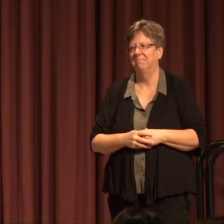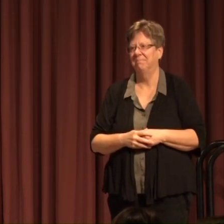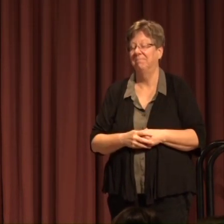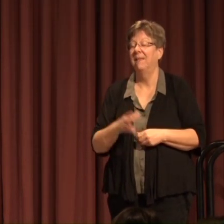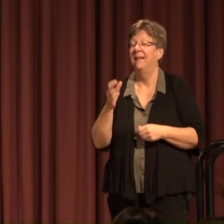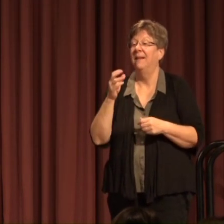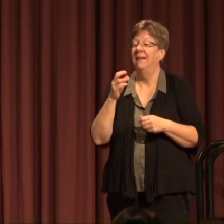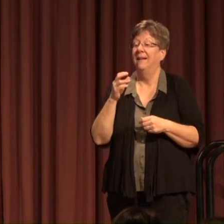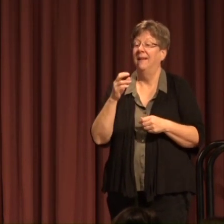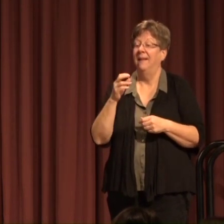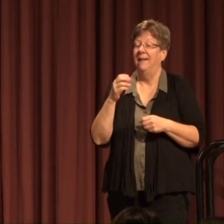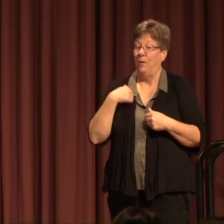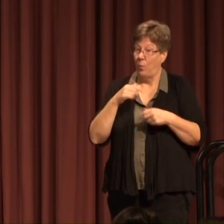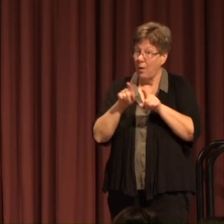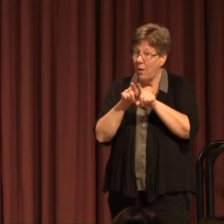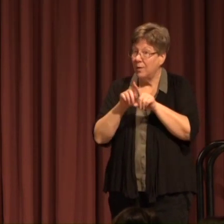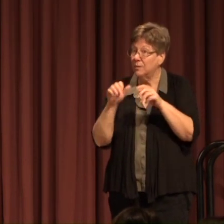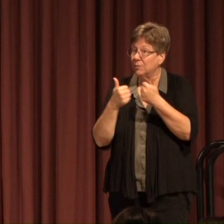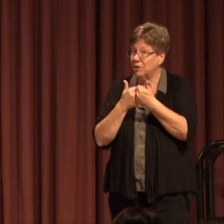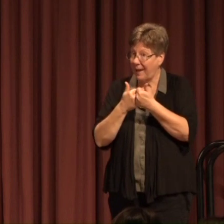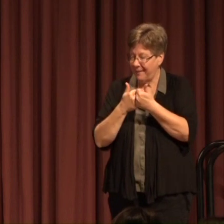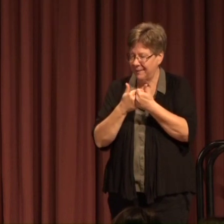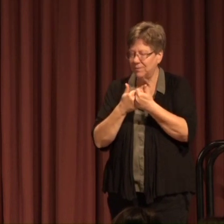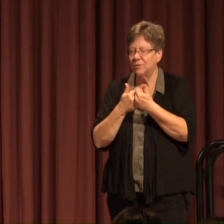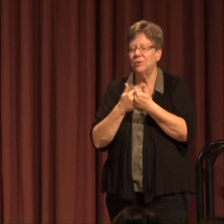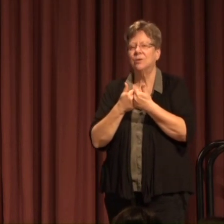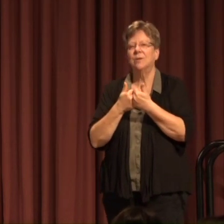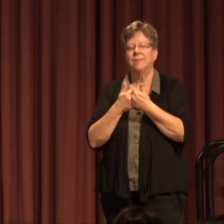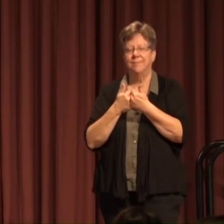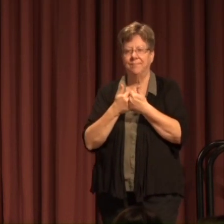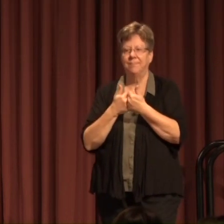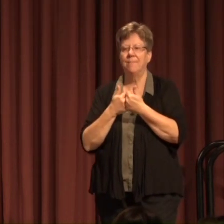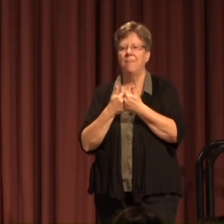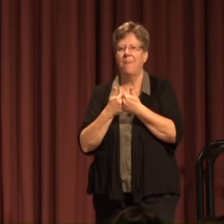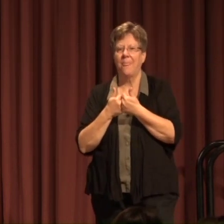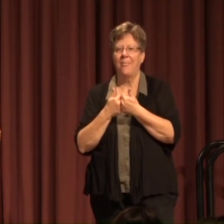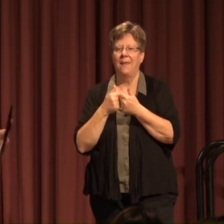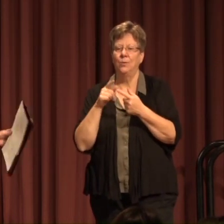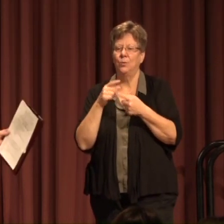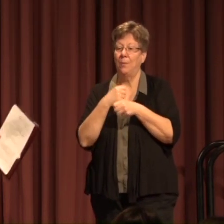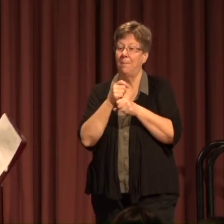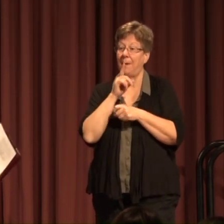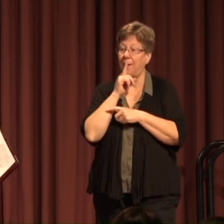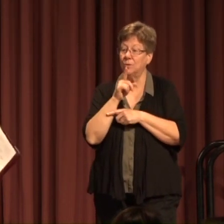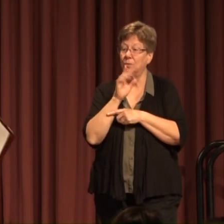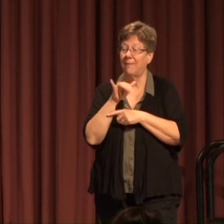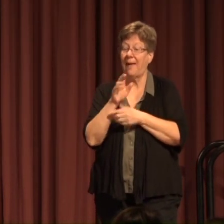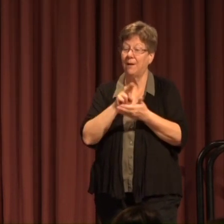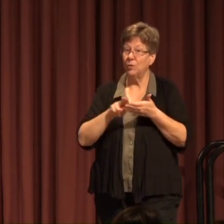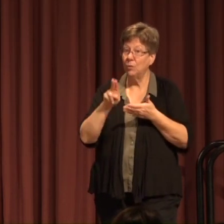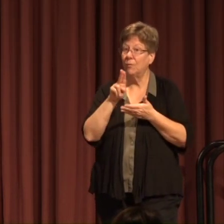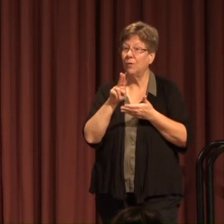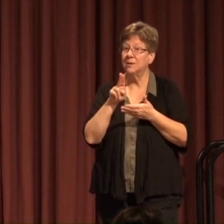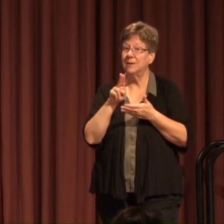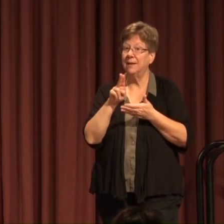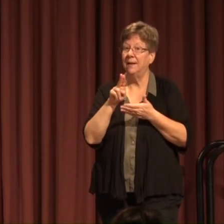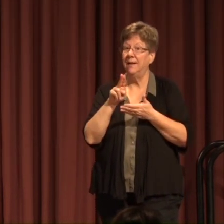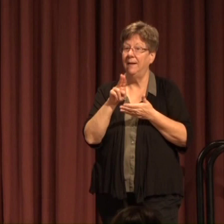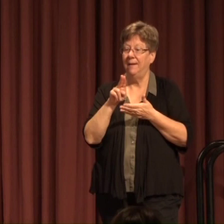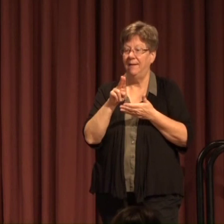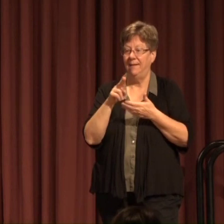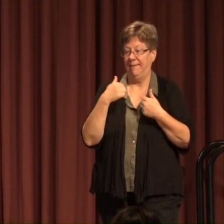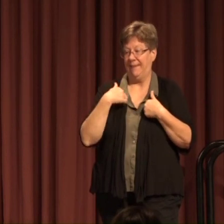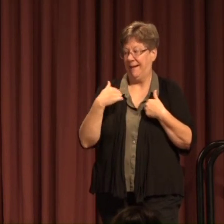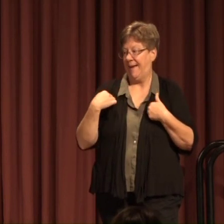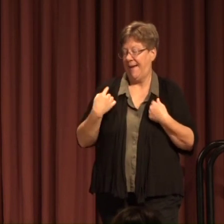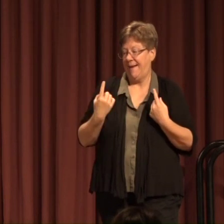And finally we are challenged As you try to make ends meet And ensuring that a university that has had Nearly